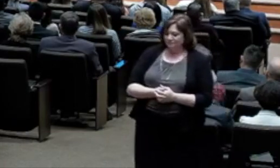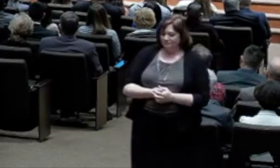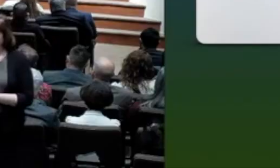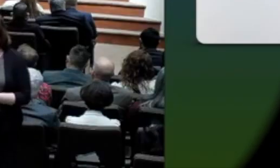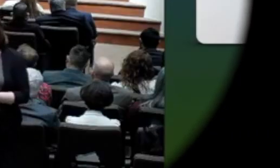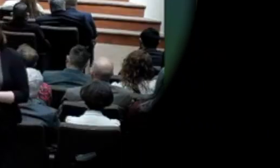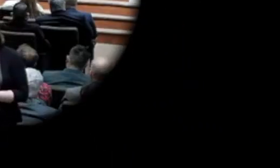Each day